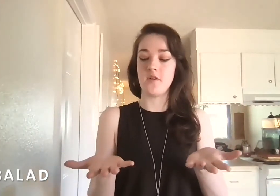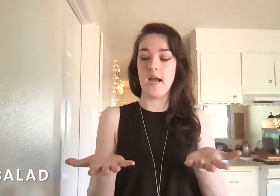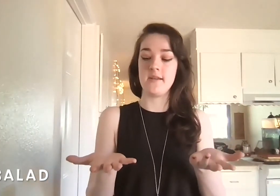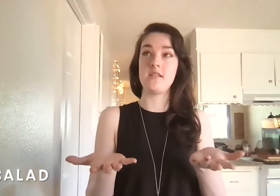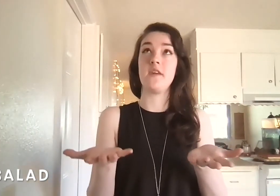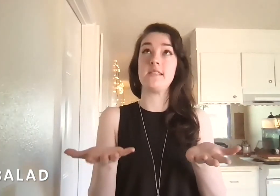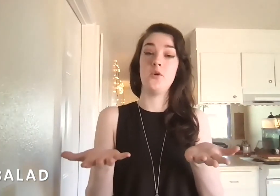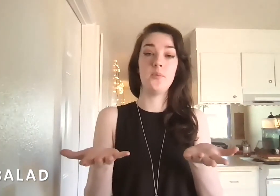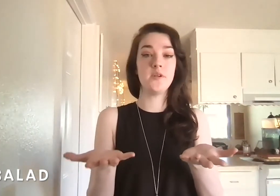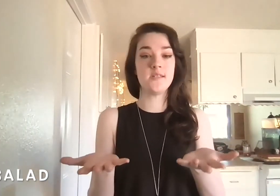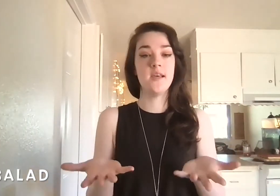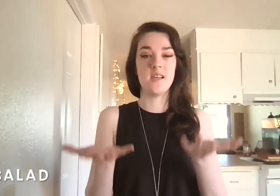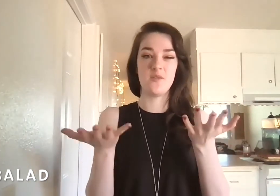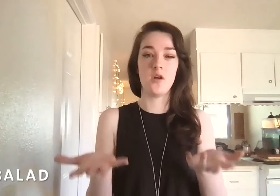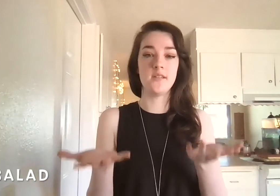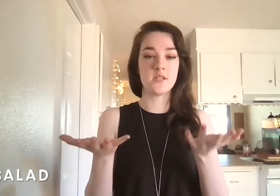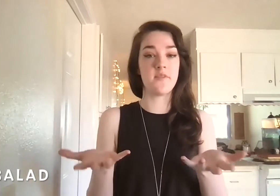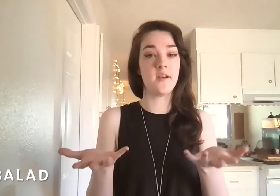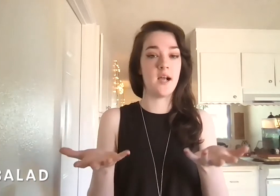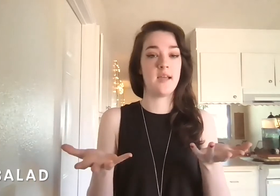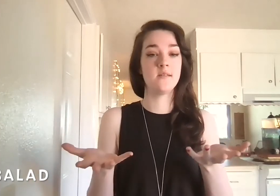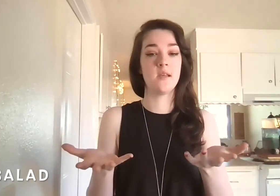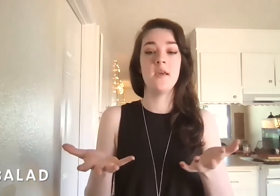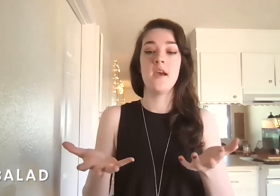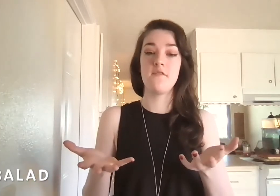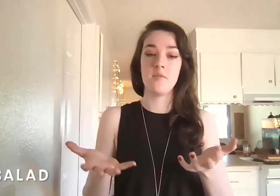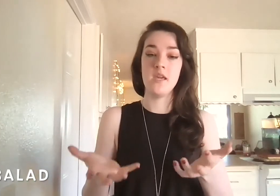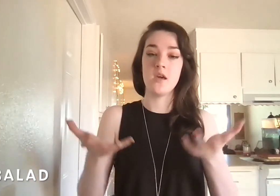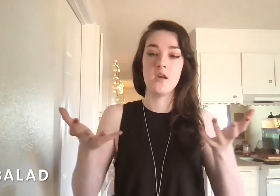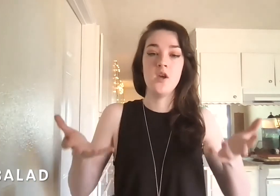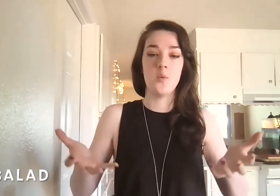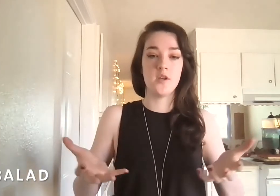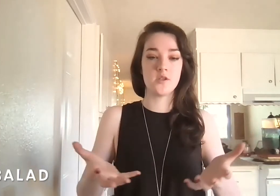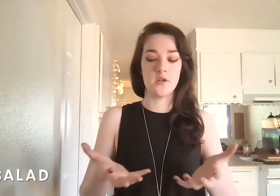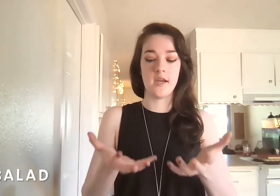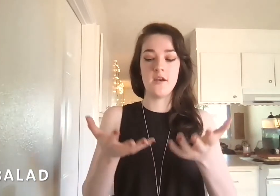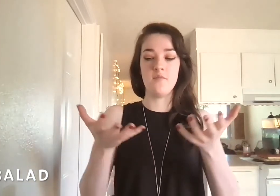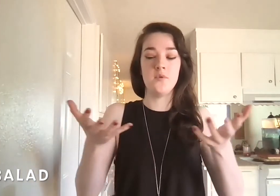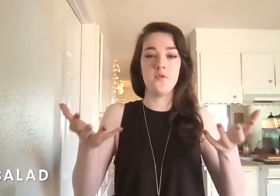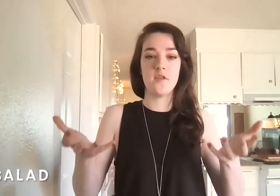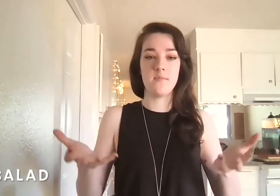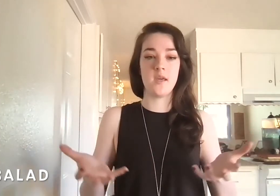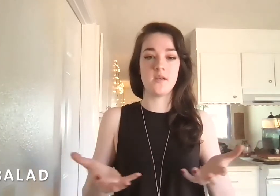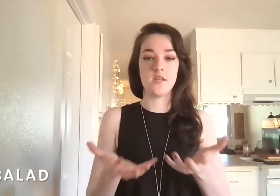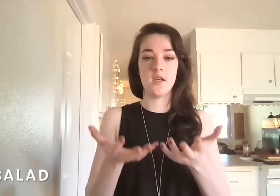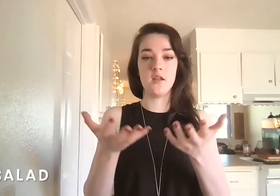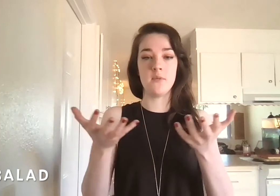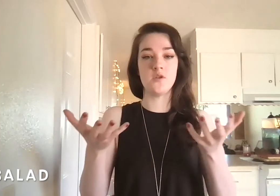our hand is facing upwards, as if we're holding something in our hands. And then from here, we are just going to kind of move them in a circular motion